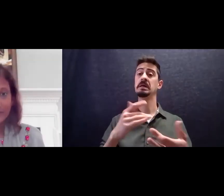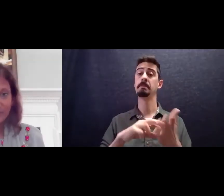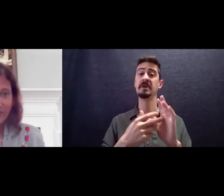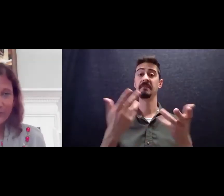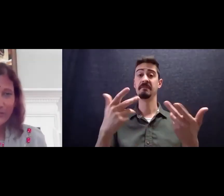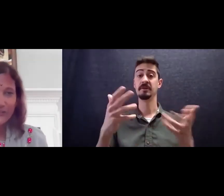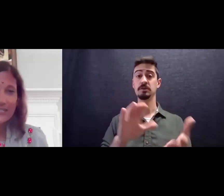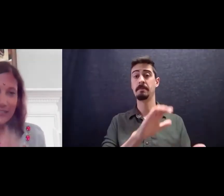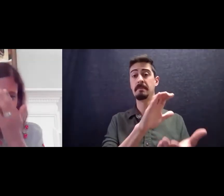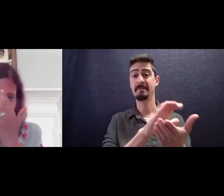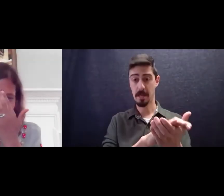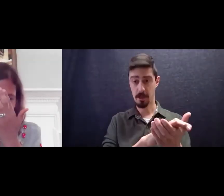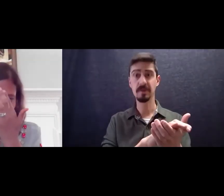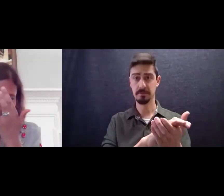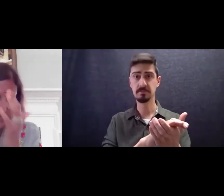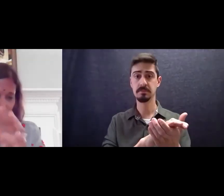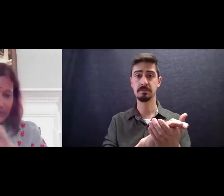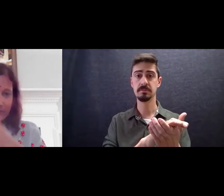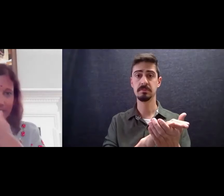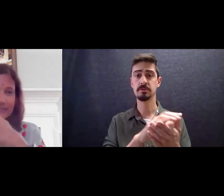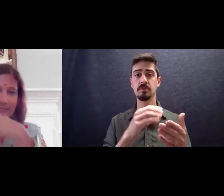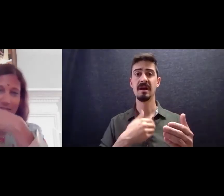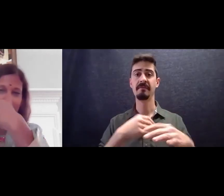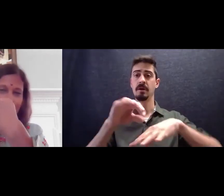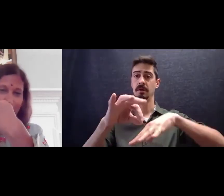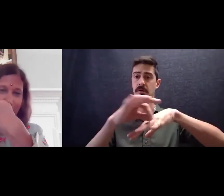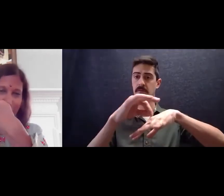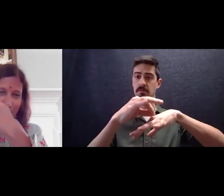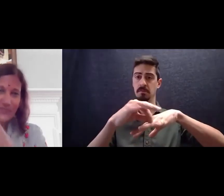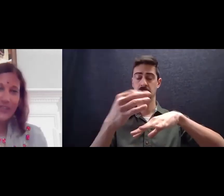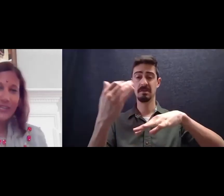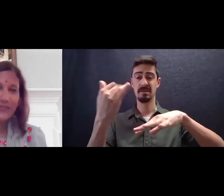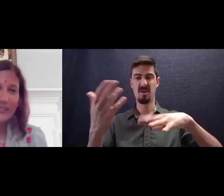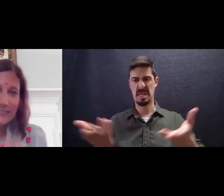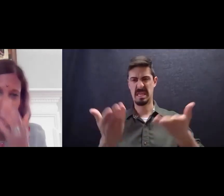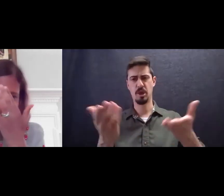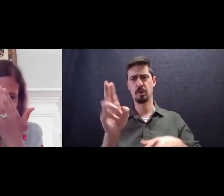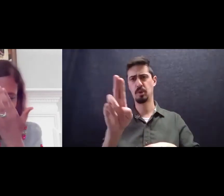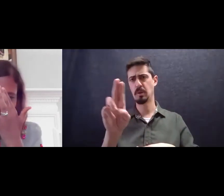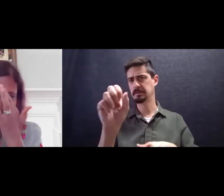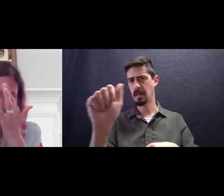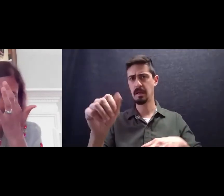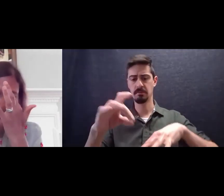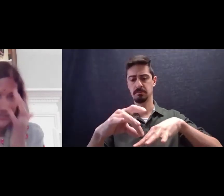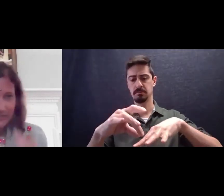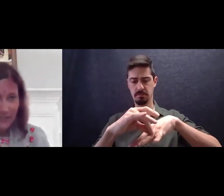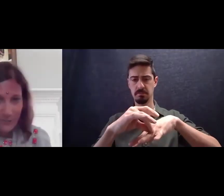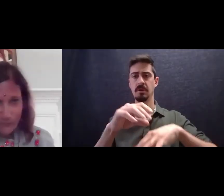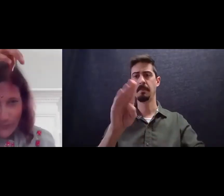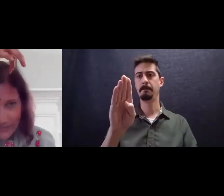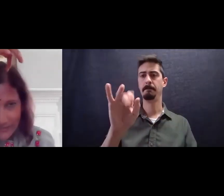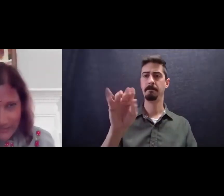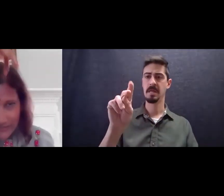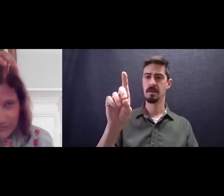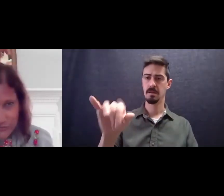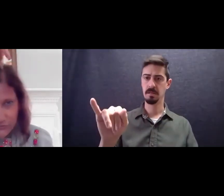married. That they're married. Sort of like we have wedding rings here in the United States. a bindi and a